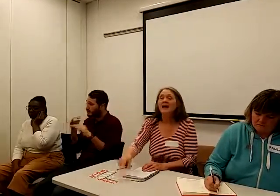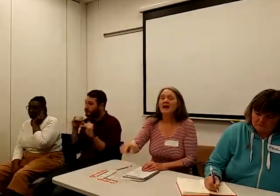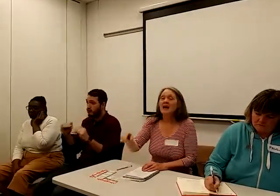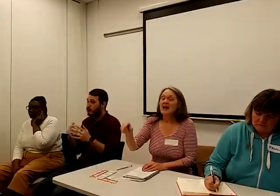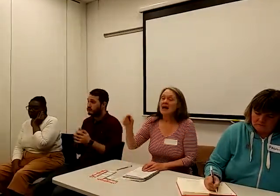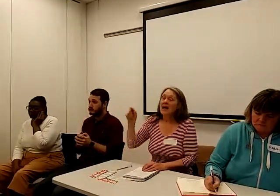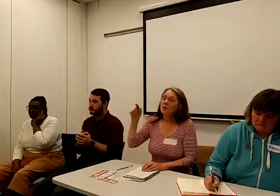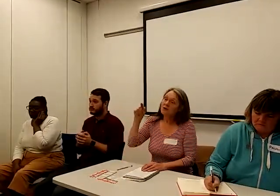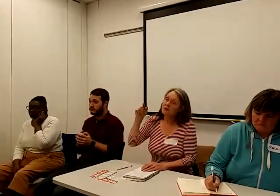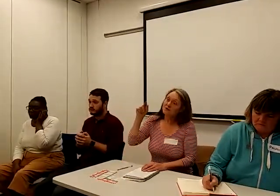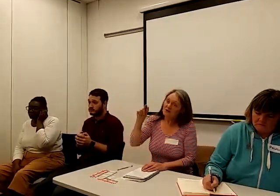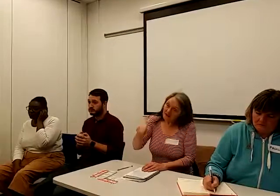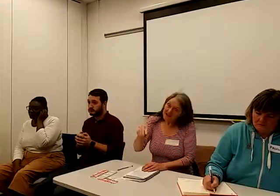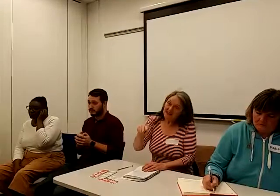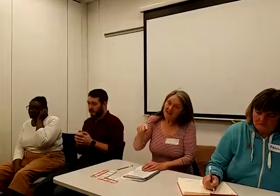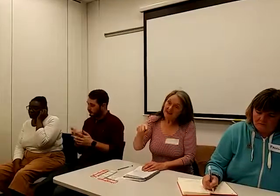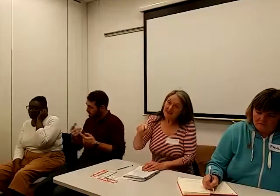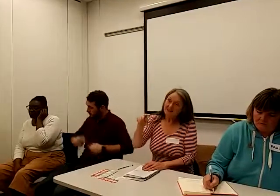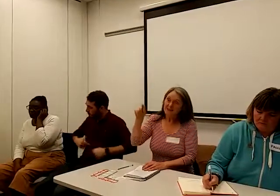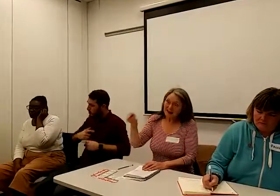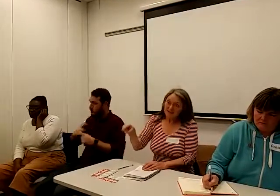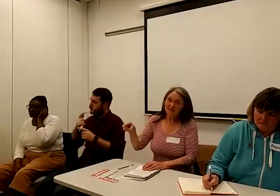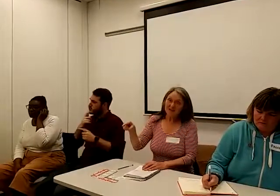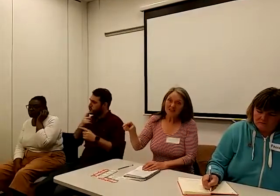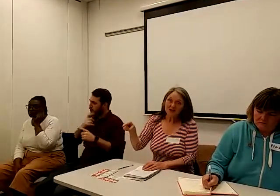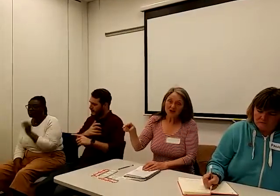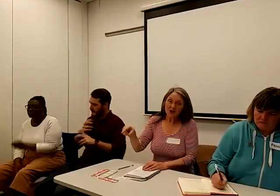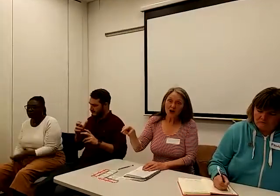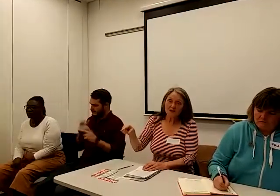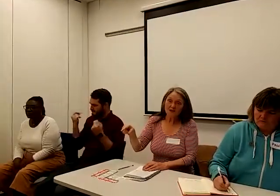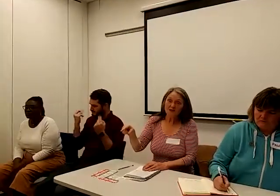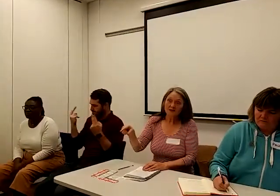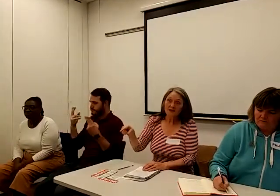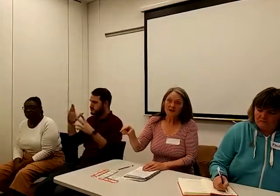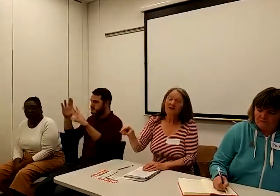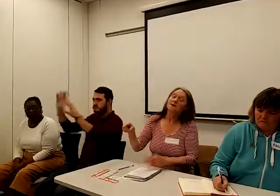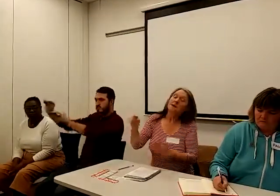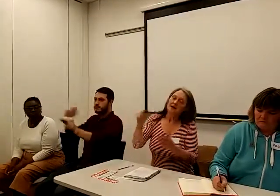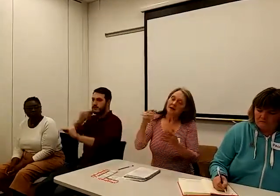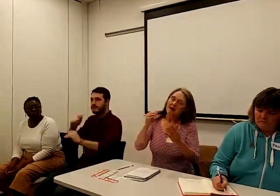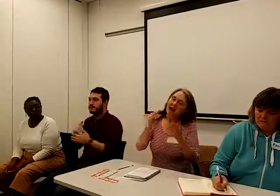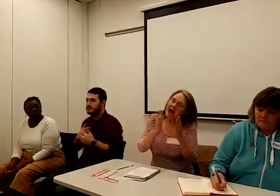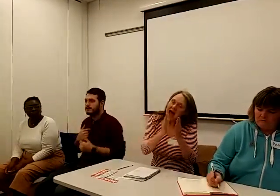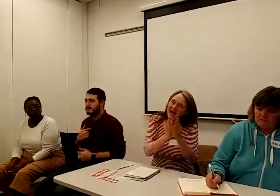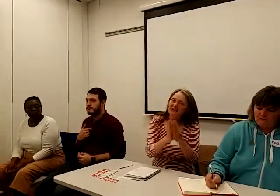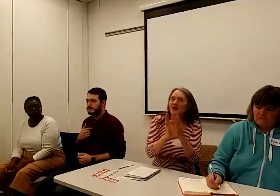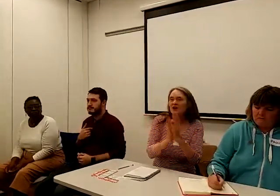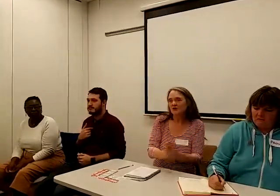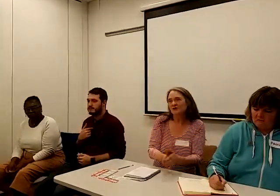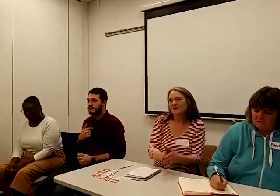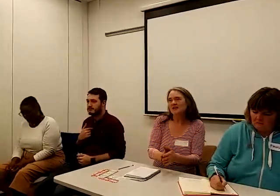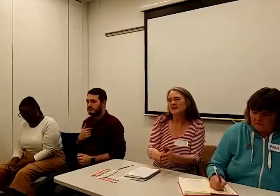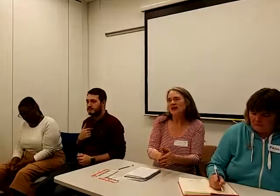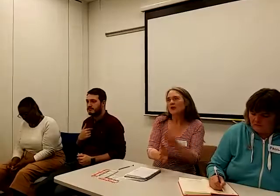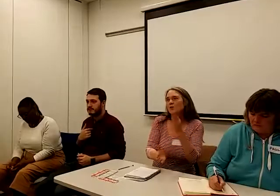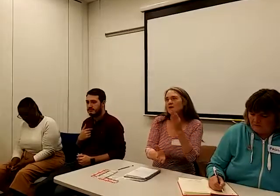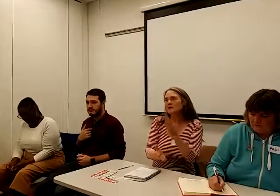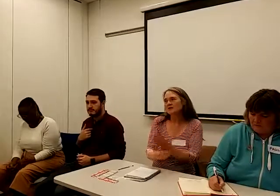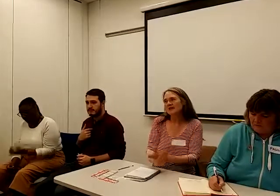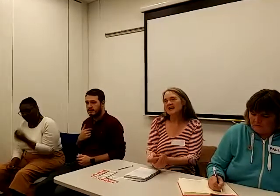and we will fight it and demand that it's stopped. And alongside that, we will